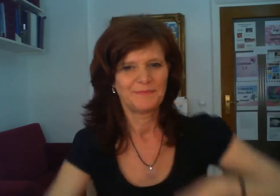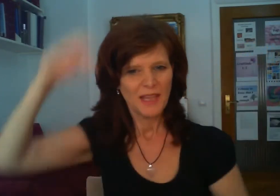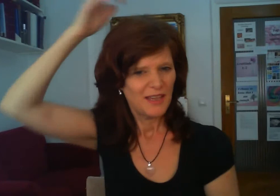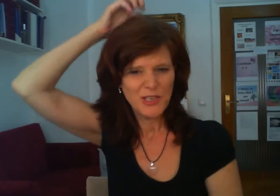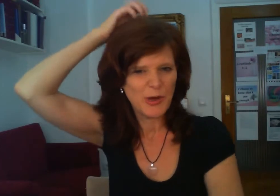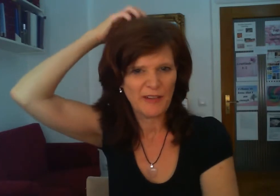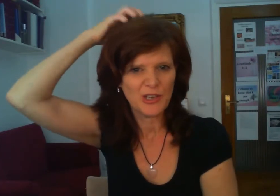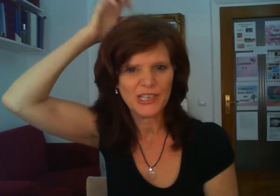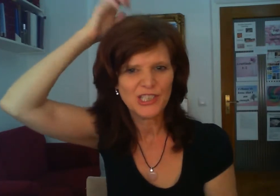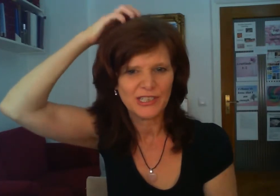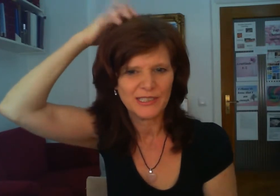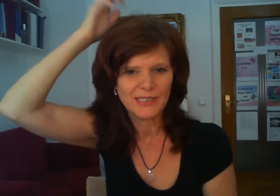you haven't got a chance